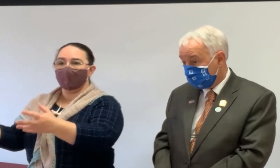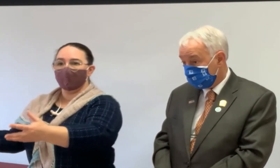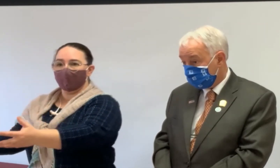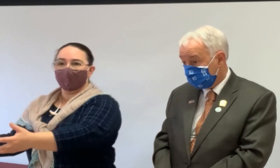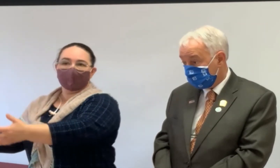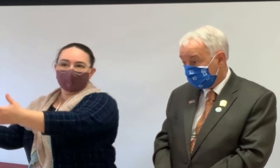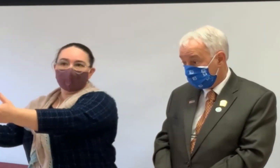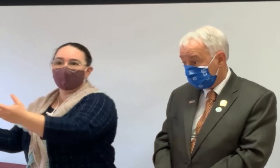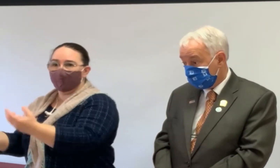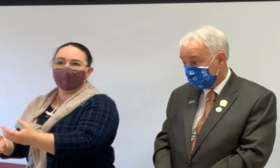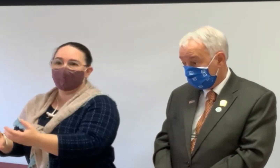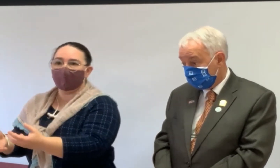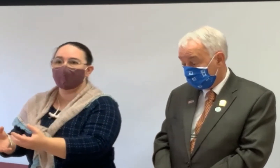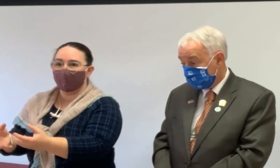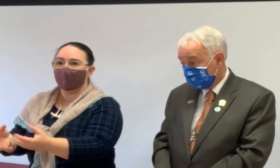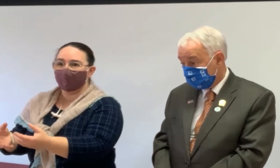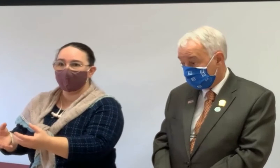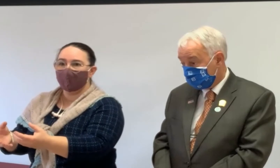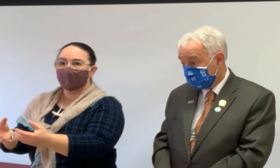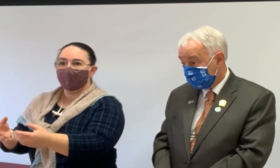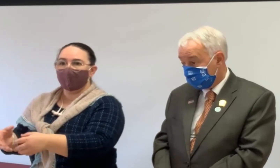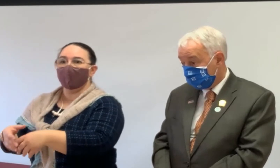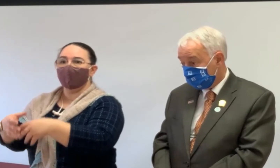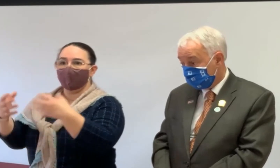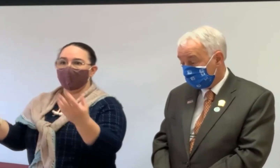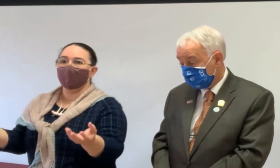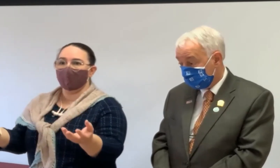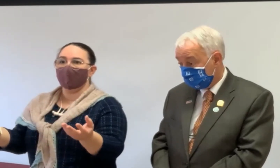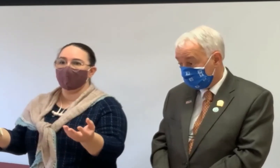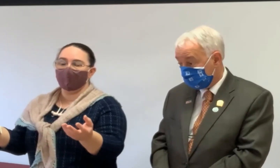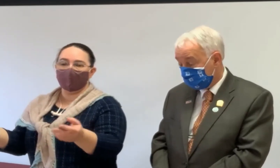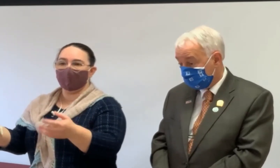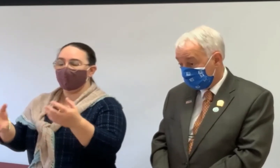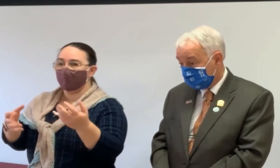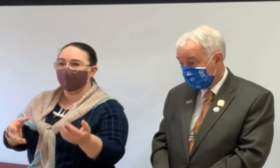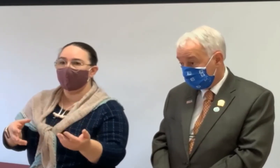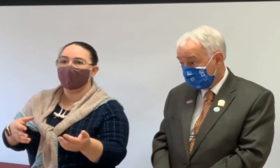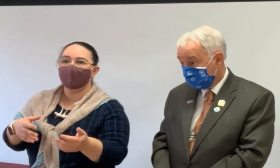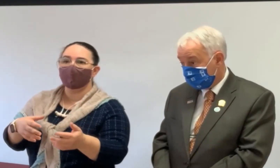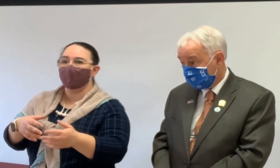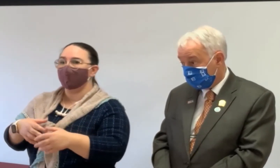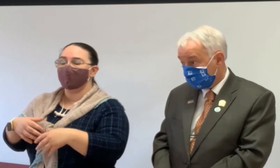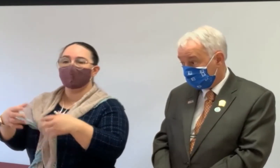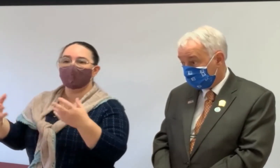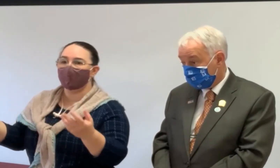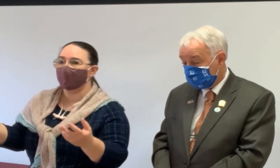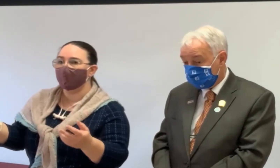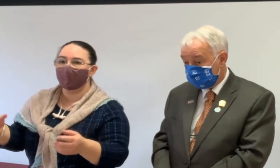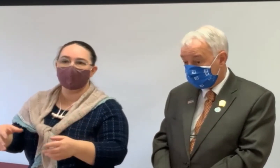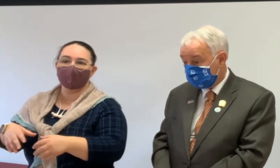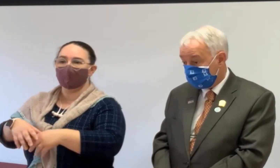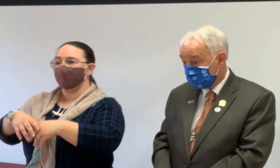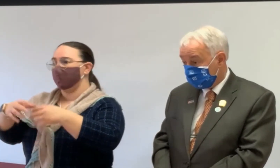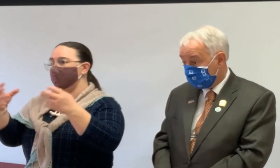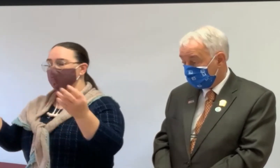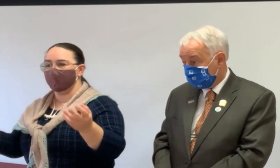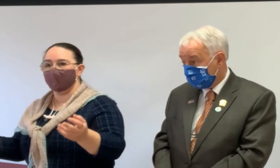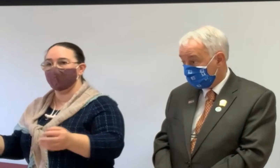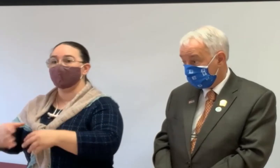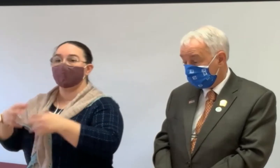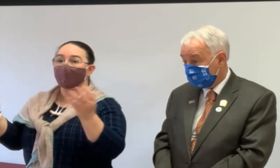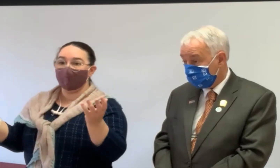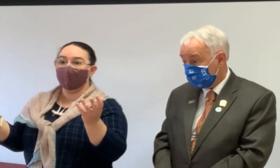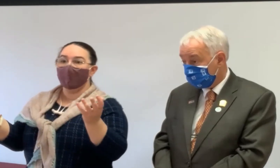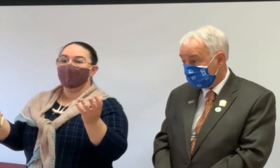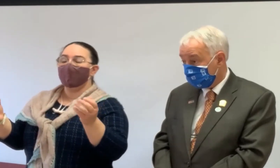would do something with that $250,000 that you'd be more comfortable with living somewhere else or investing it in something else or get passing it